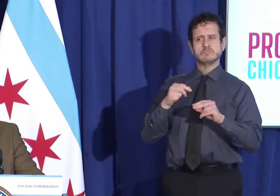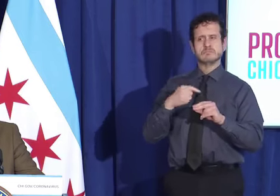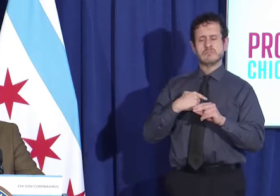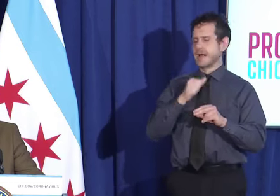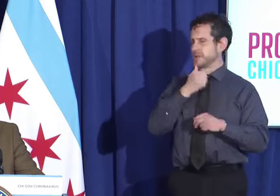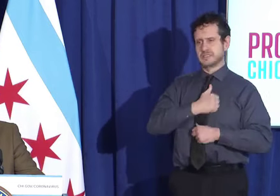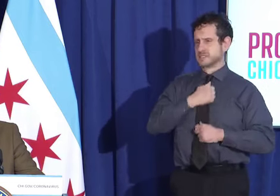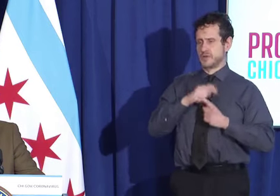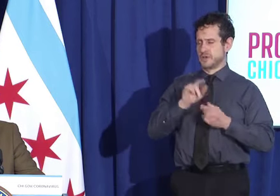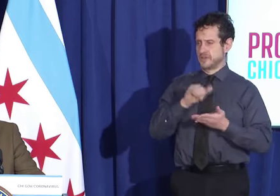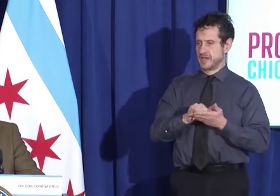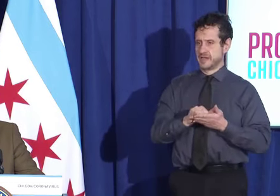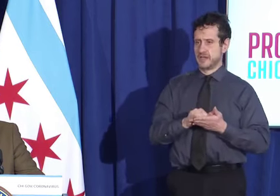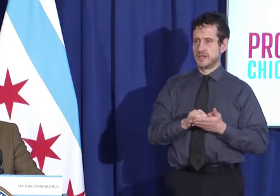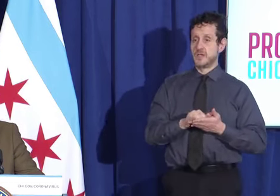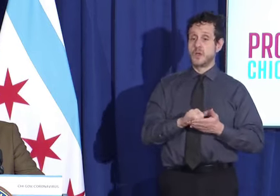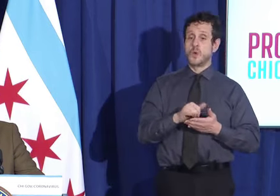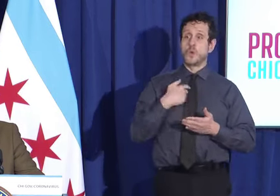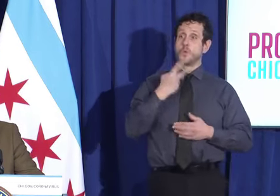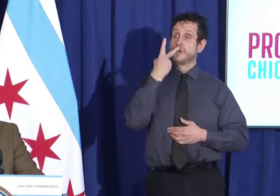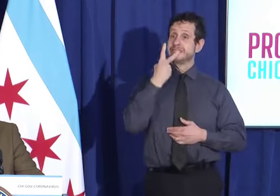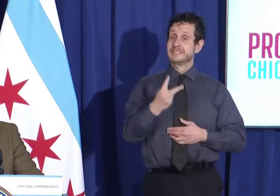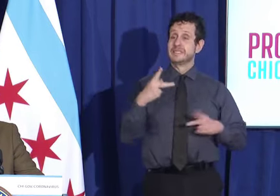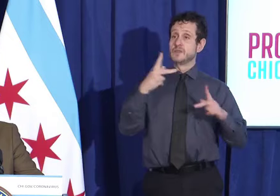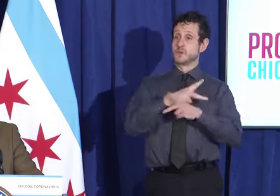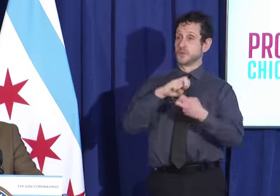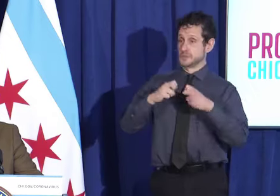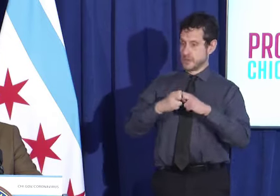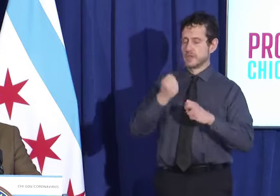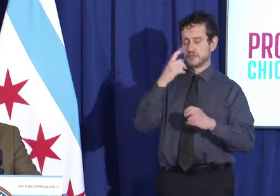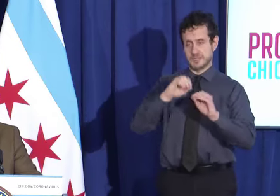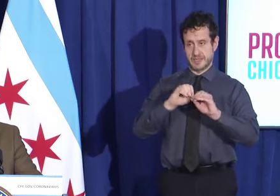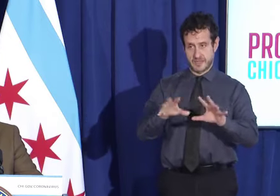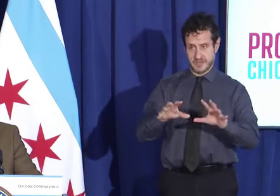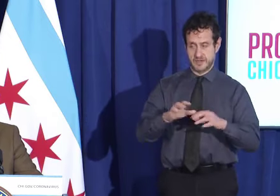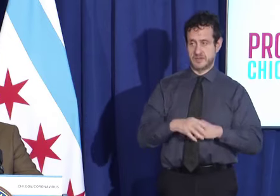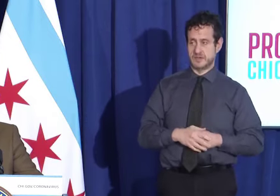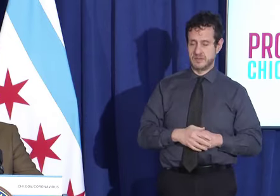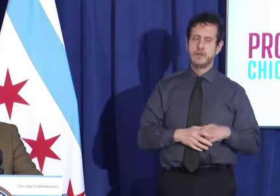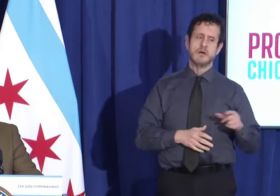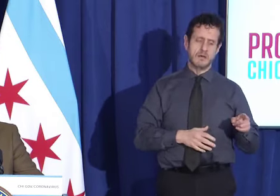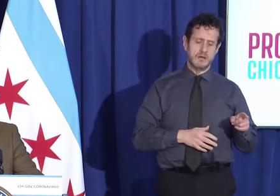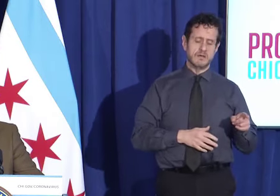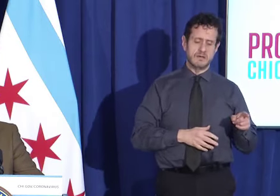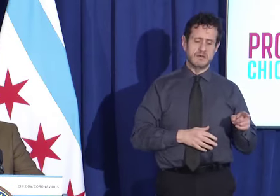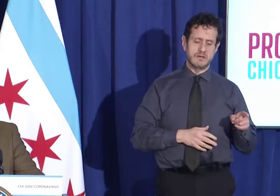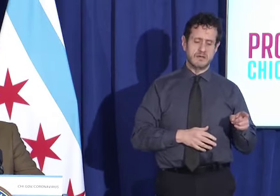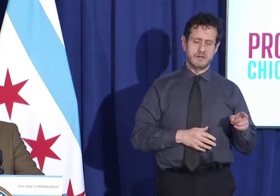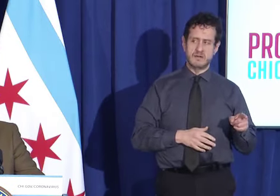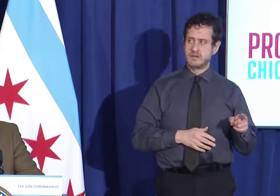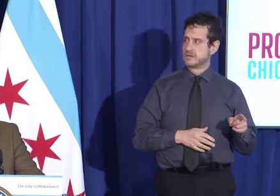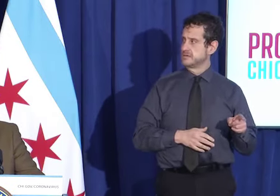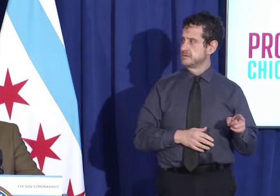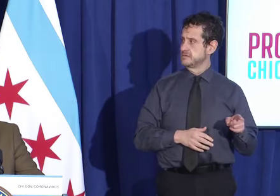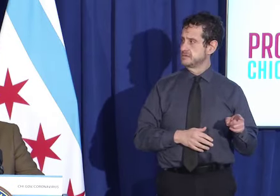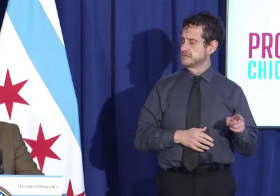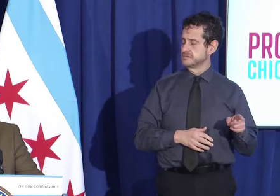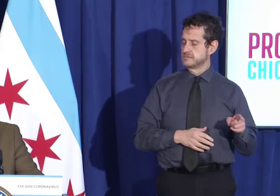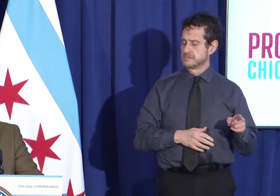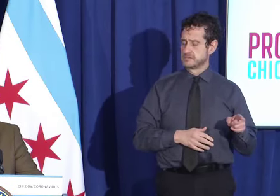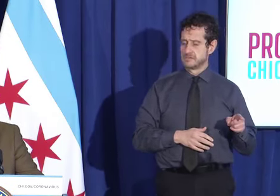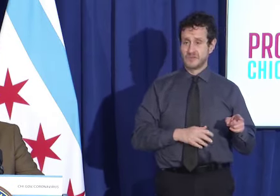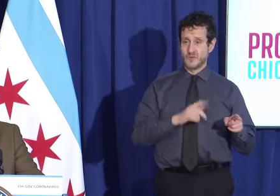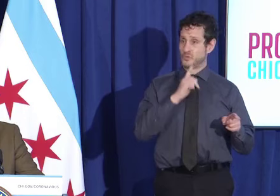where we're seeing our most significant problem, let me be clear, we're seeing surges in cases really